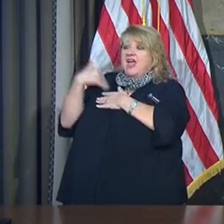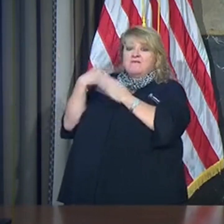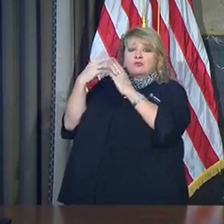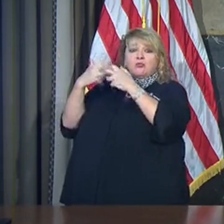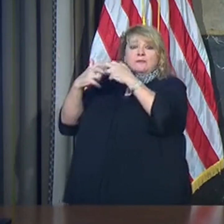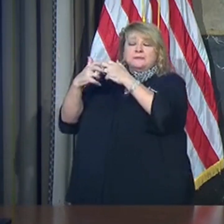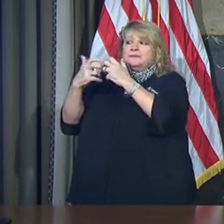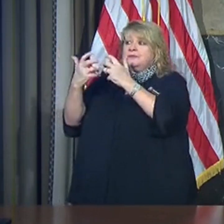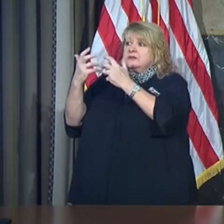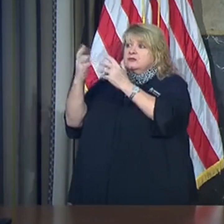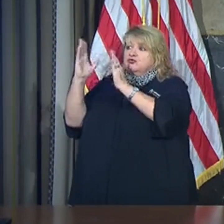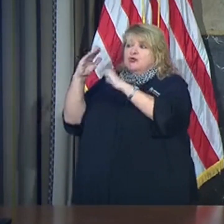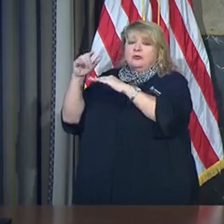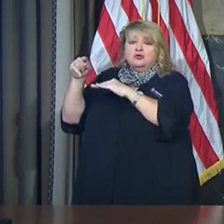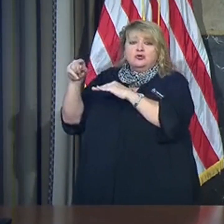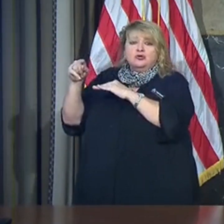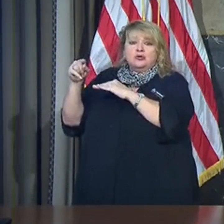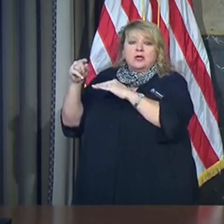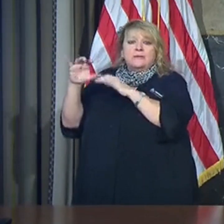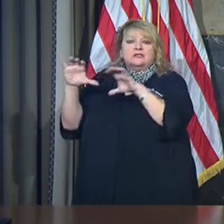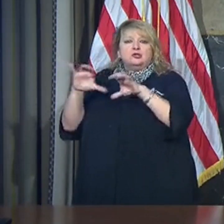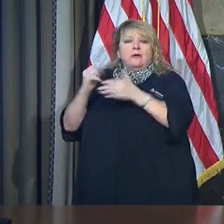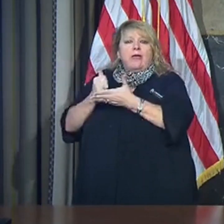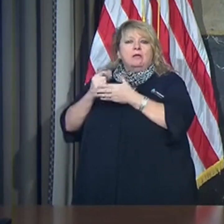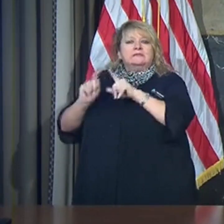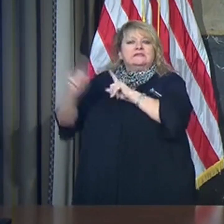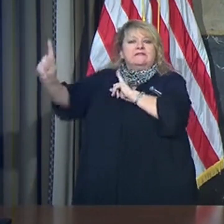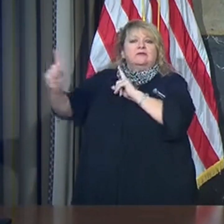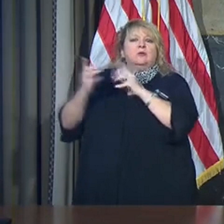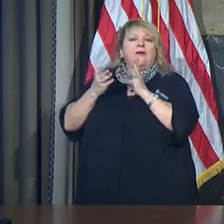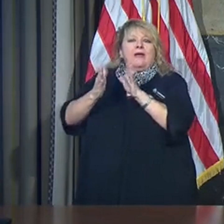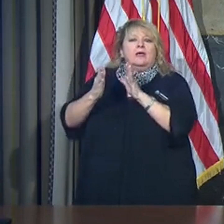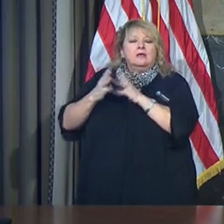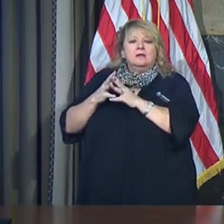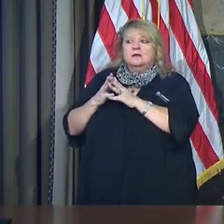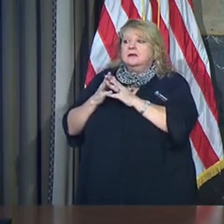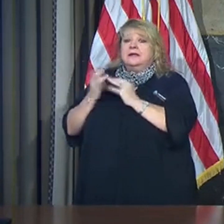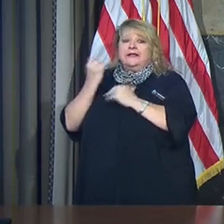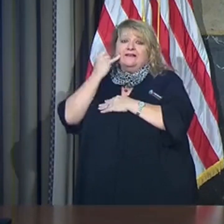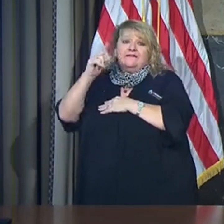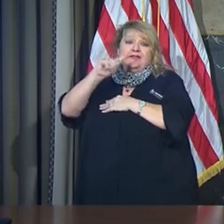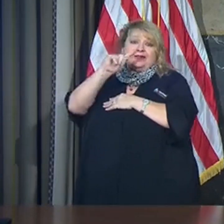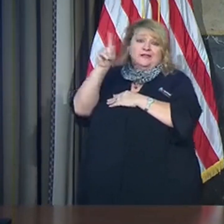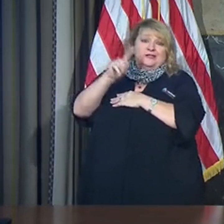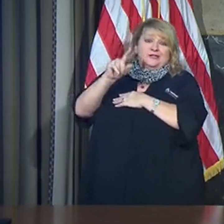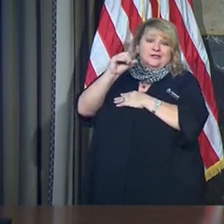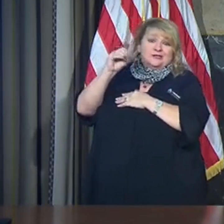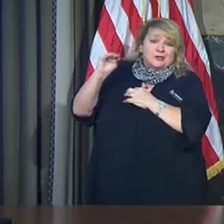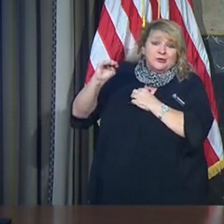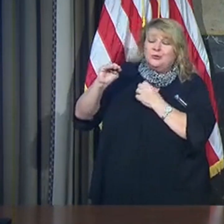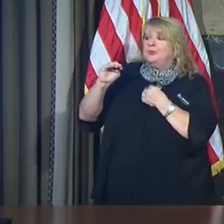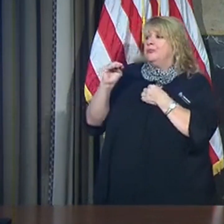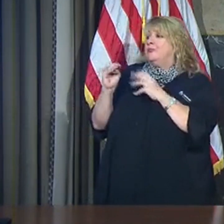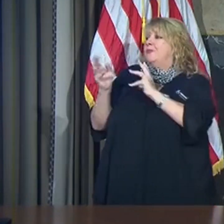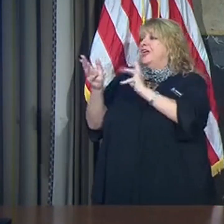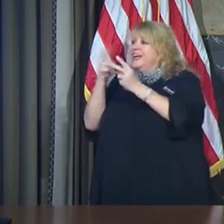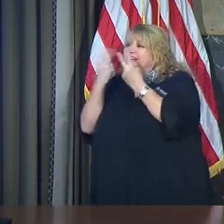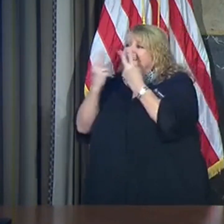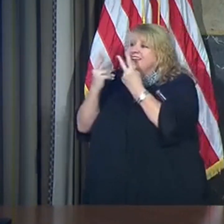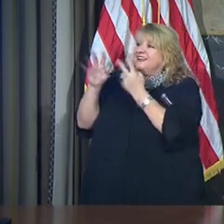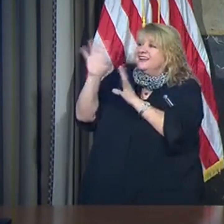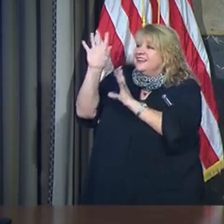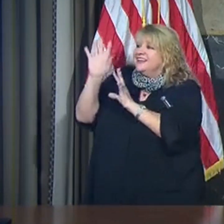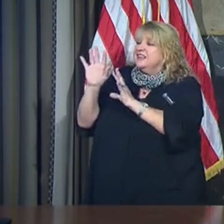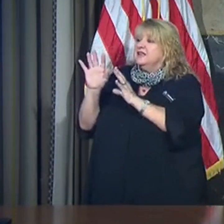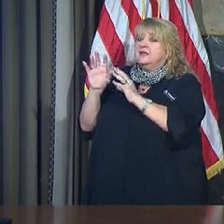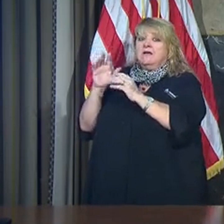and some mechanism that's different to us, whether that's a Zoom meeting, whether that's a telephone. Tell them you love them.